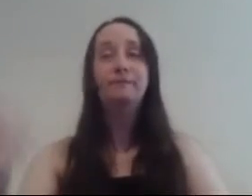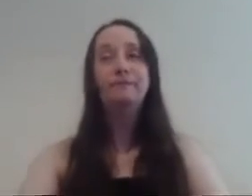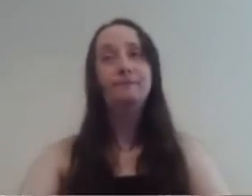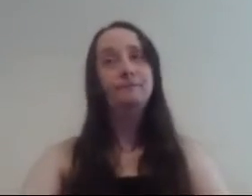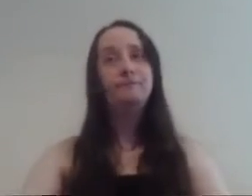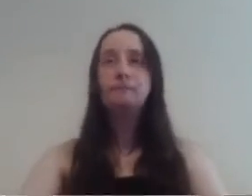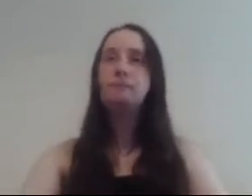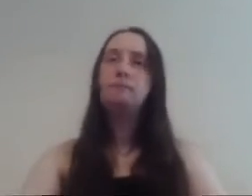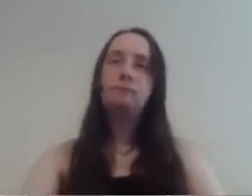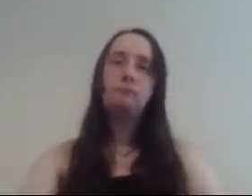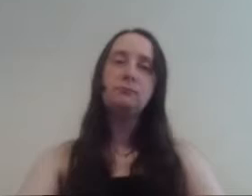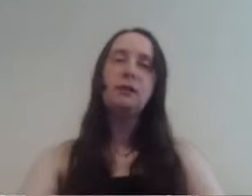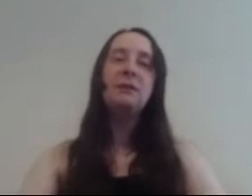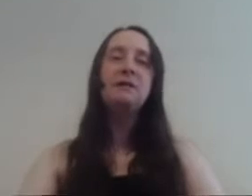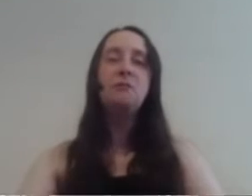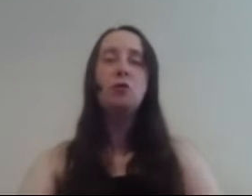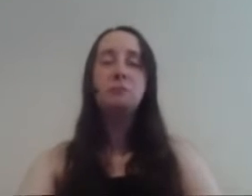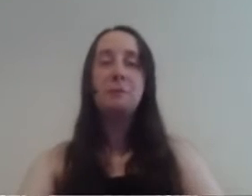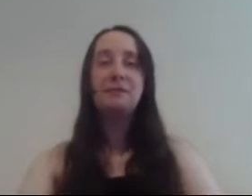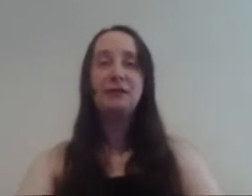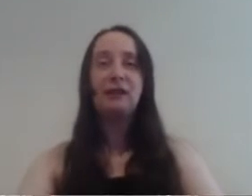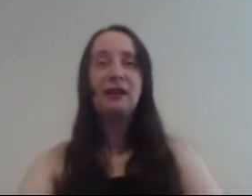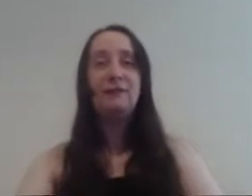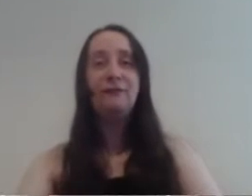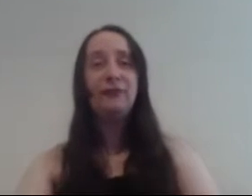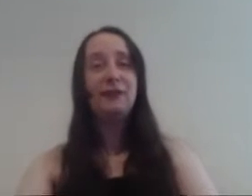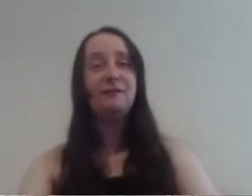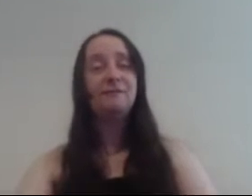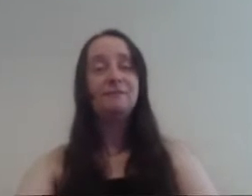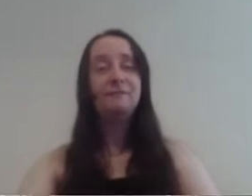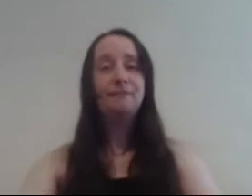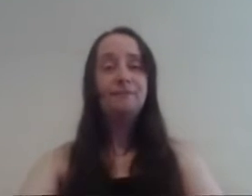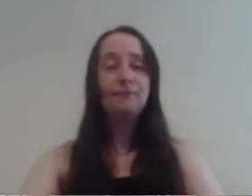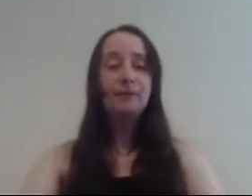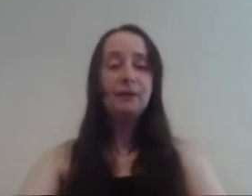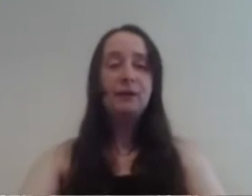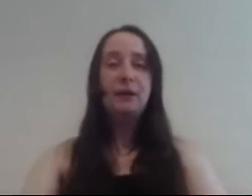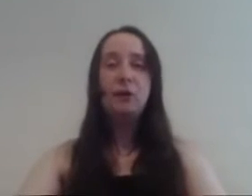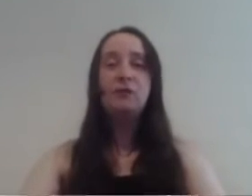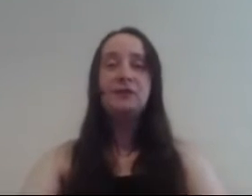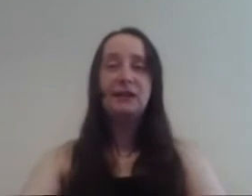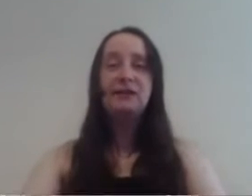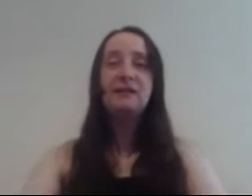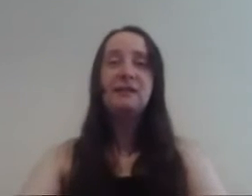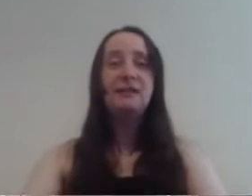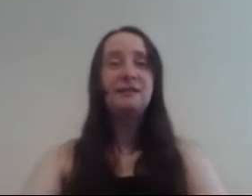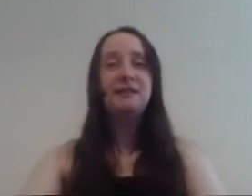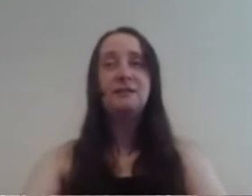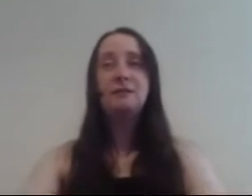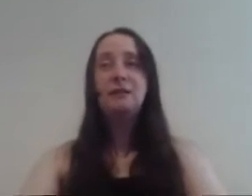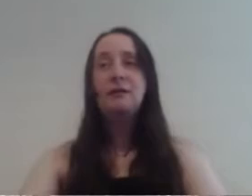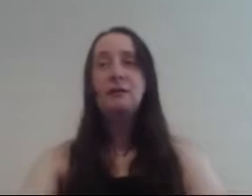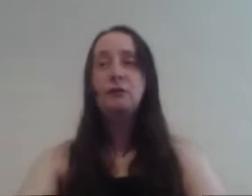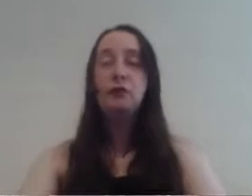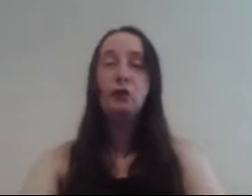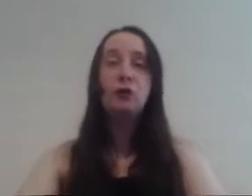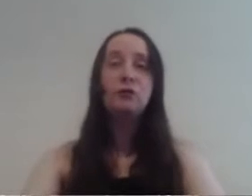I'm guessing Walsh might be still alive then now Selena is in New York